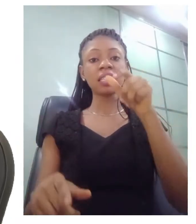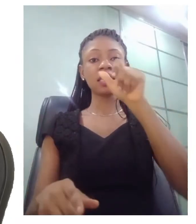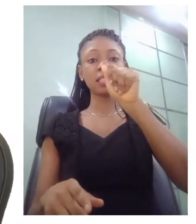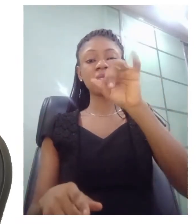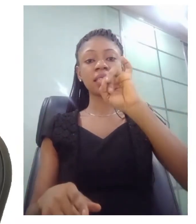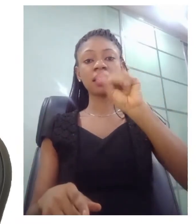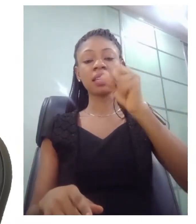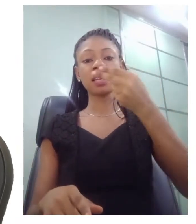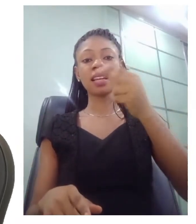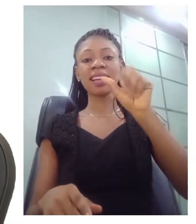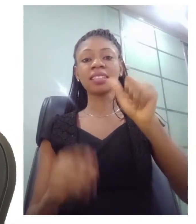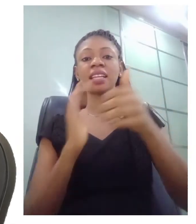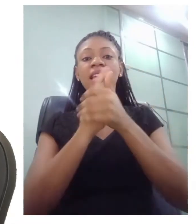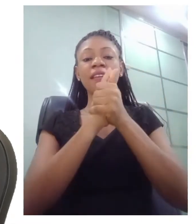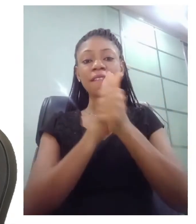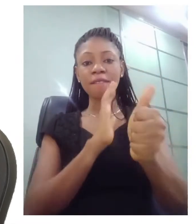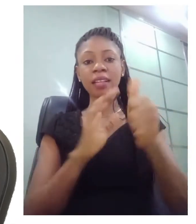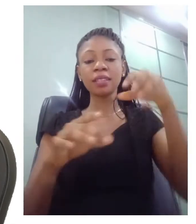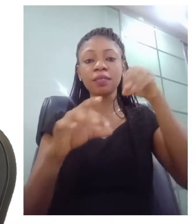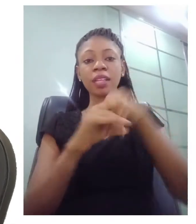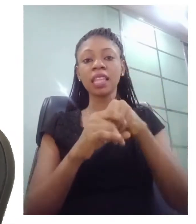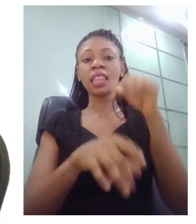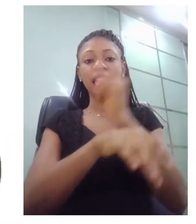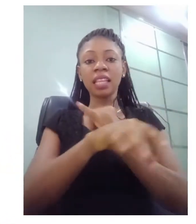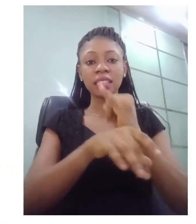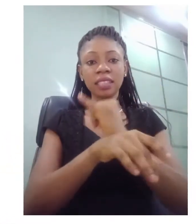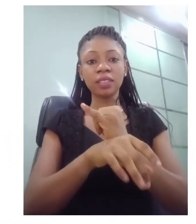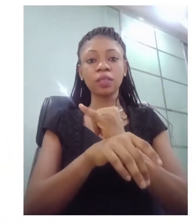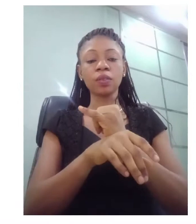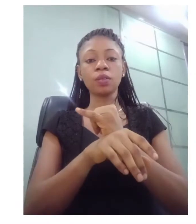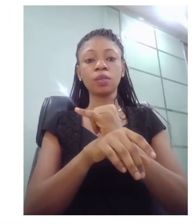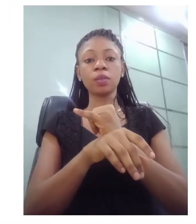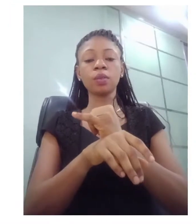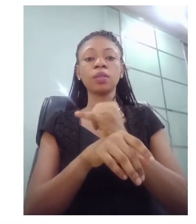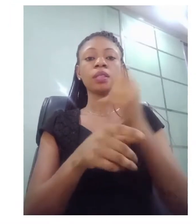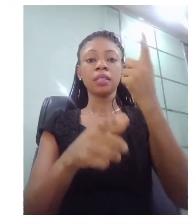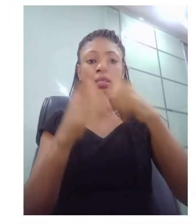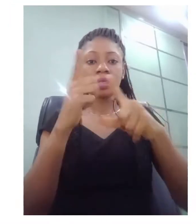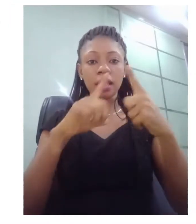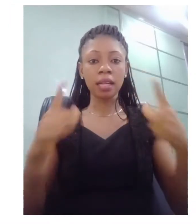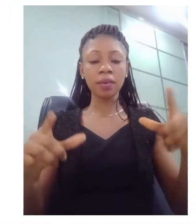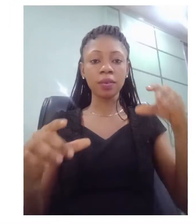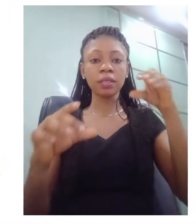introduced her to the deaf community as soon as she identified deaf.